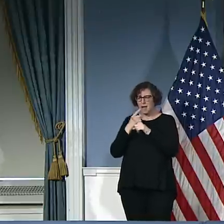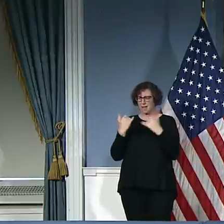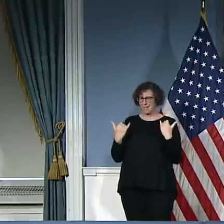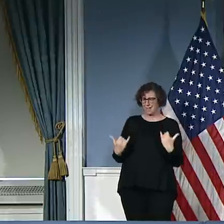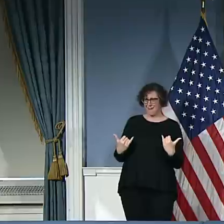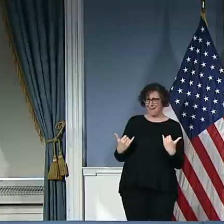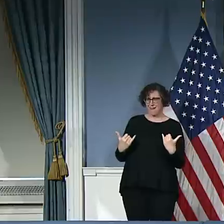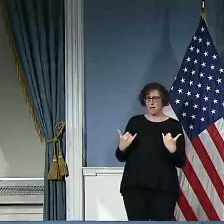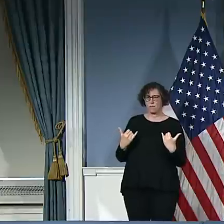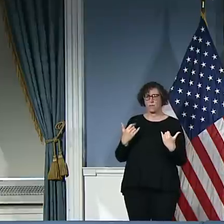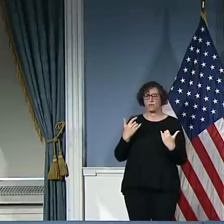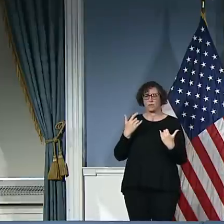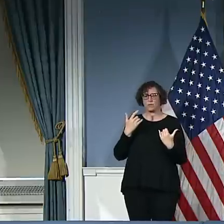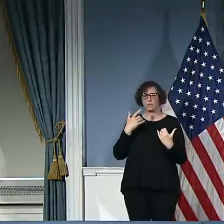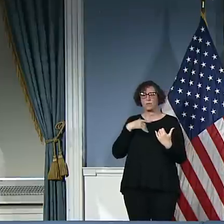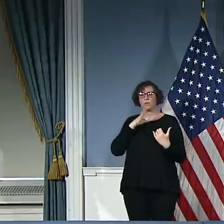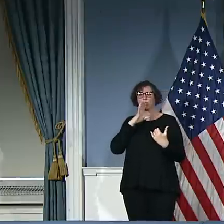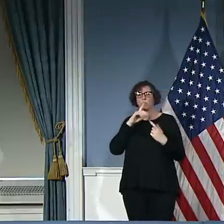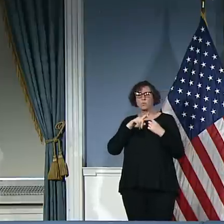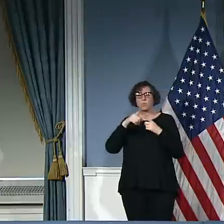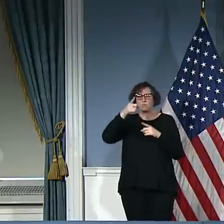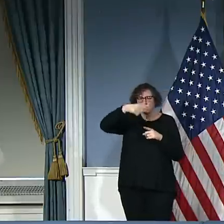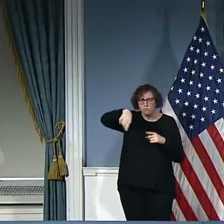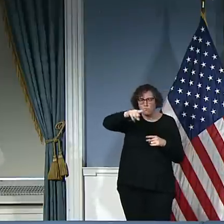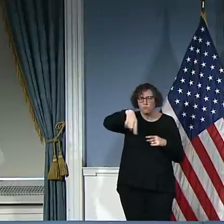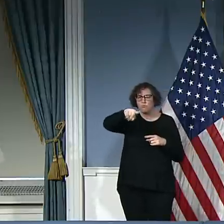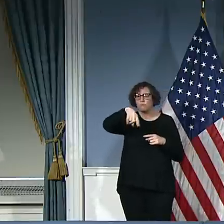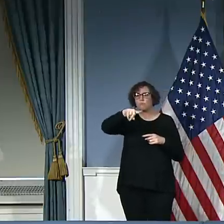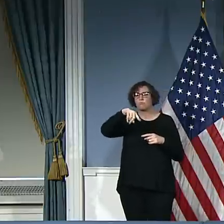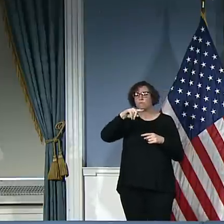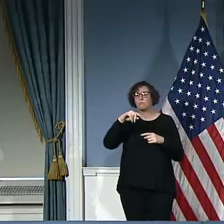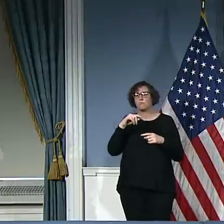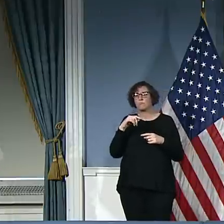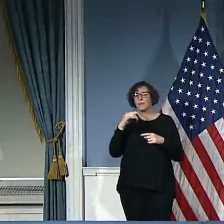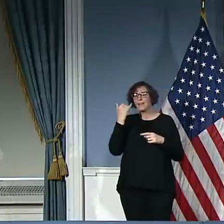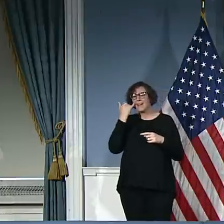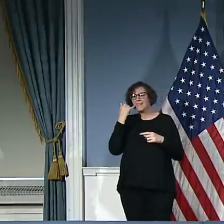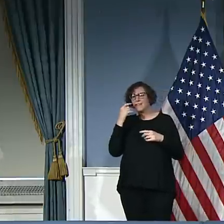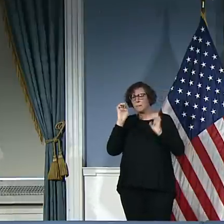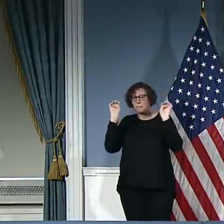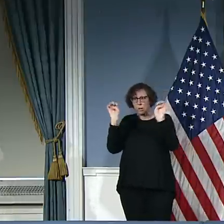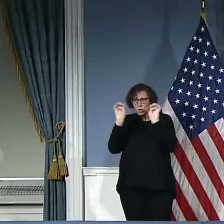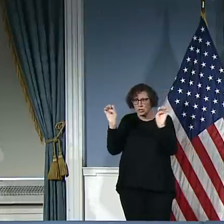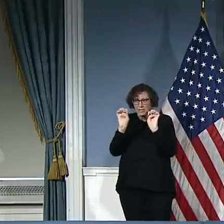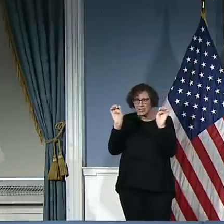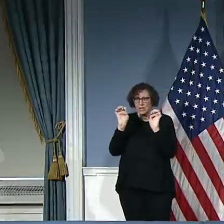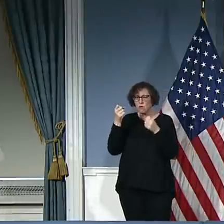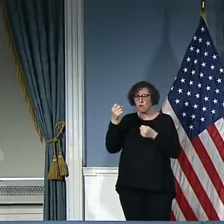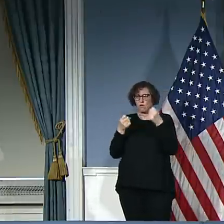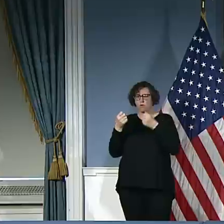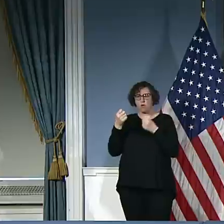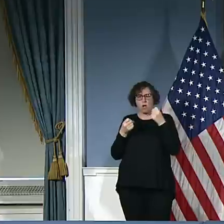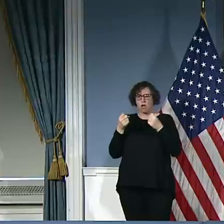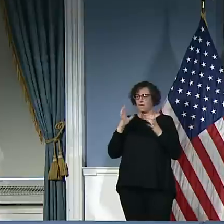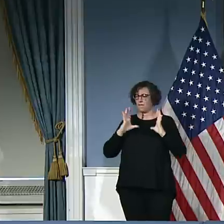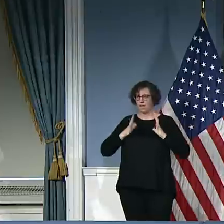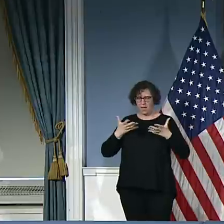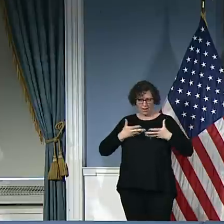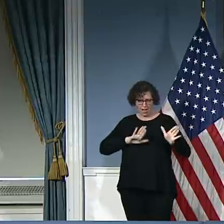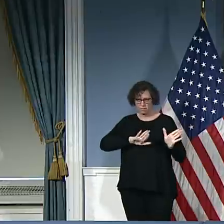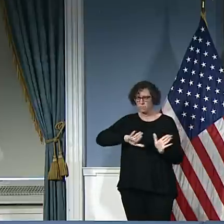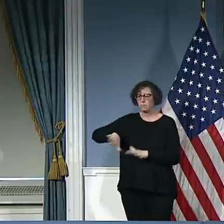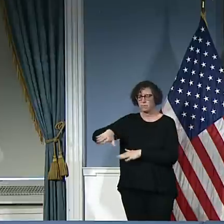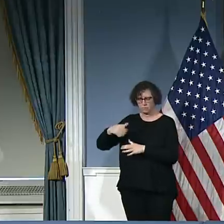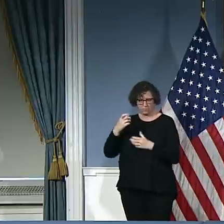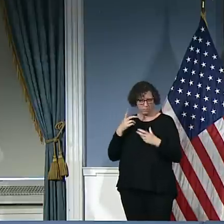emergency vehicle, that's one thing. But all other New Yorkers need to take to heart the point that Gersh made. The last thing we want